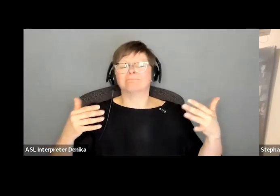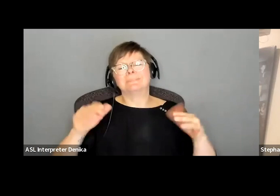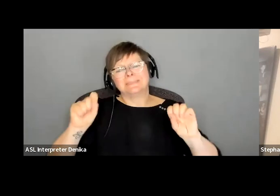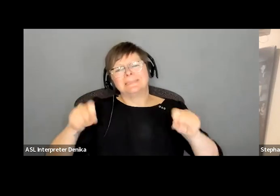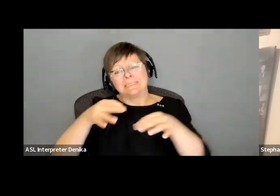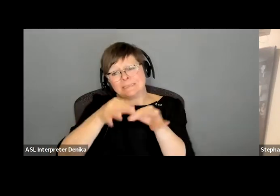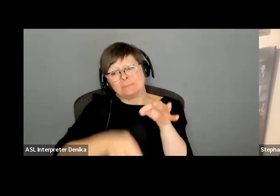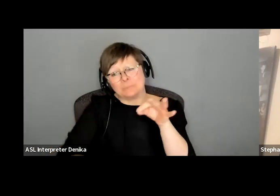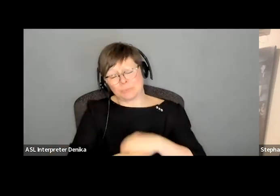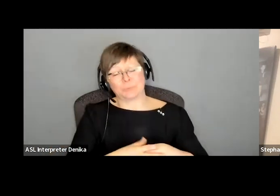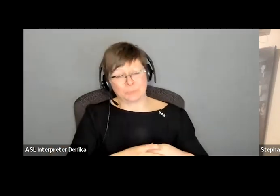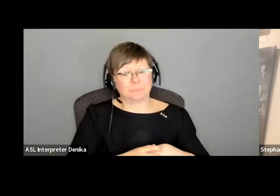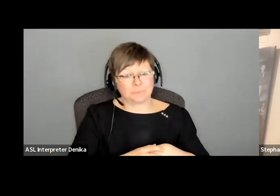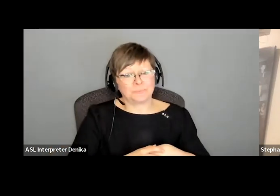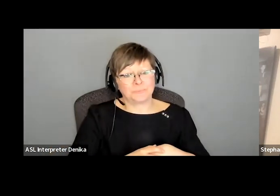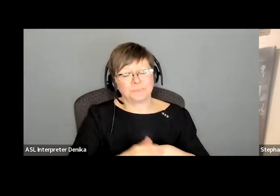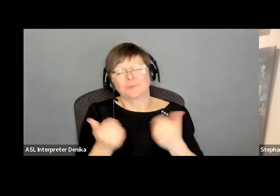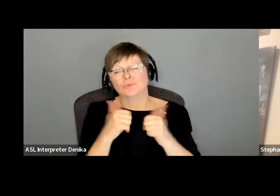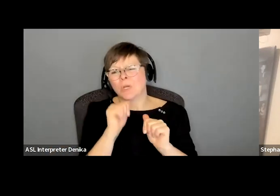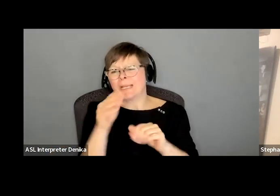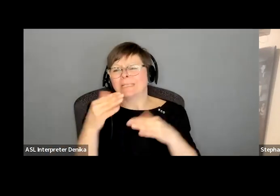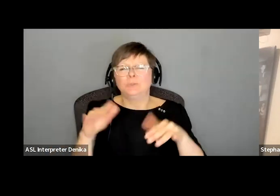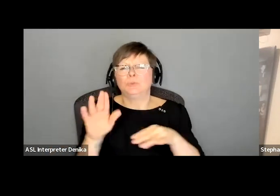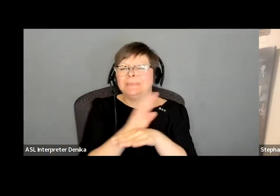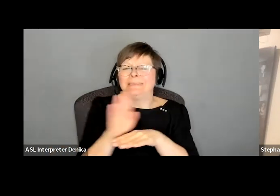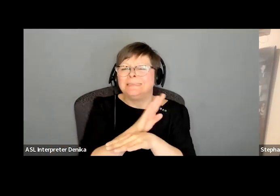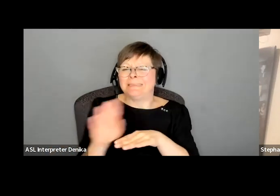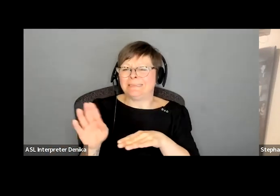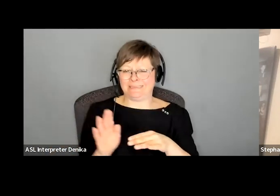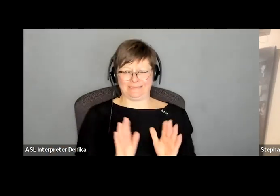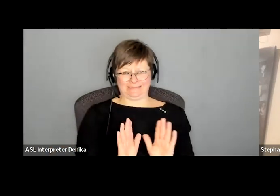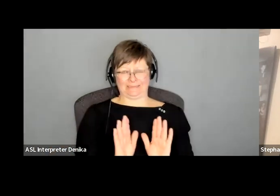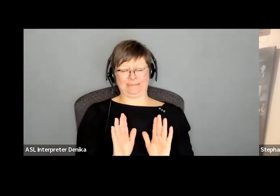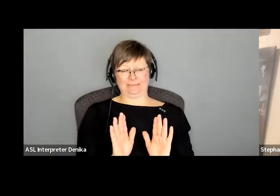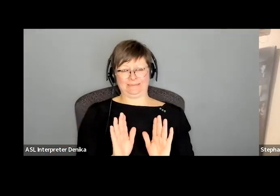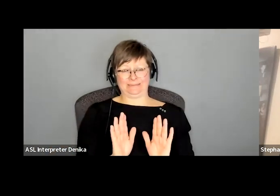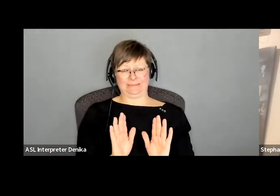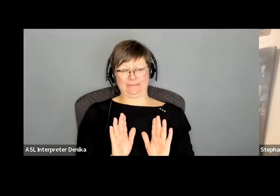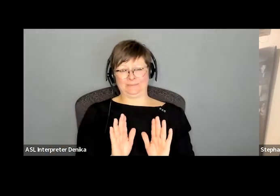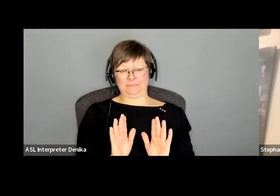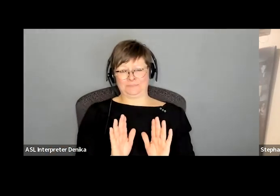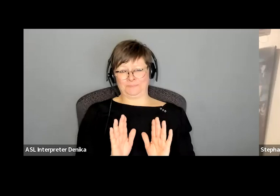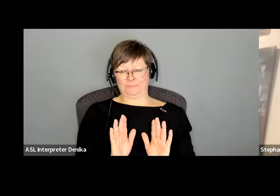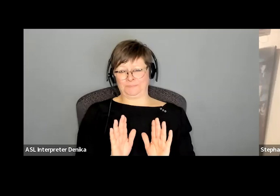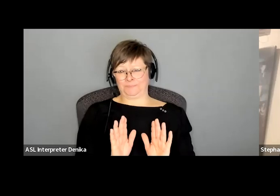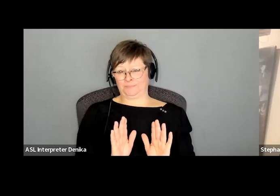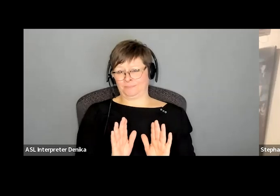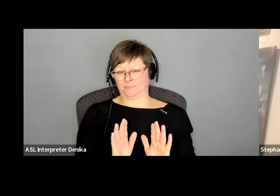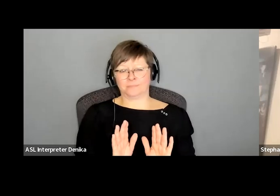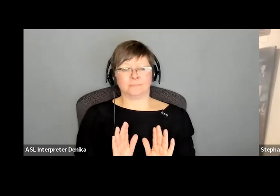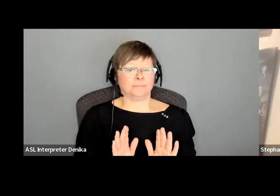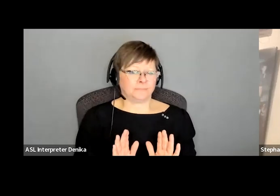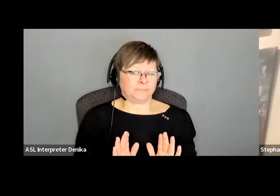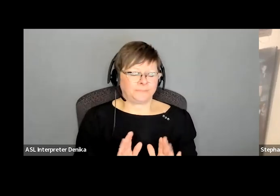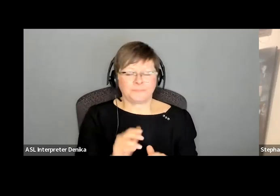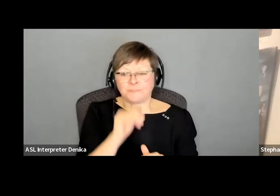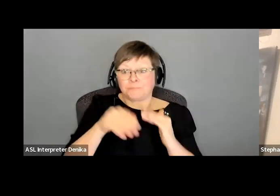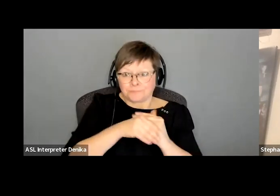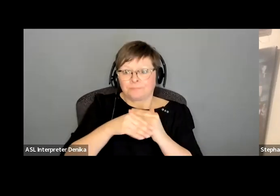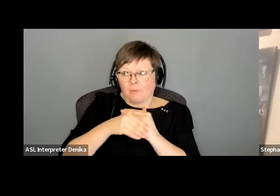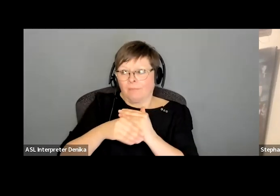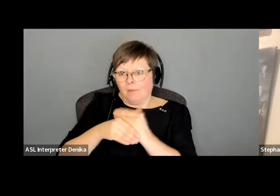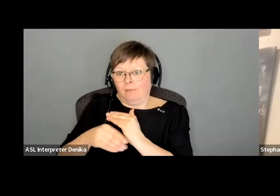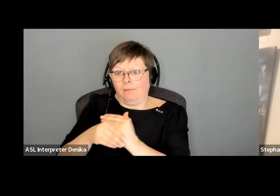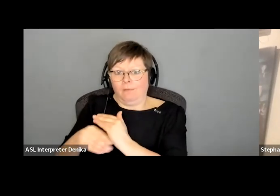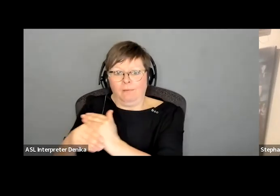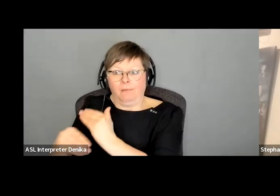just remember not to make it too busy and don't give yourself a lot of things that you feel oh this is going to make this character better because it's really more about